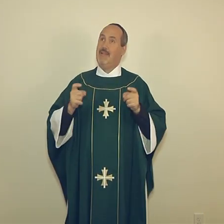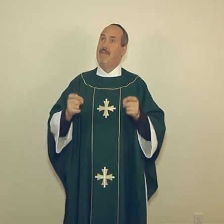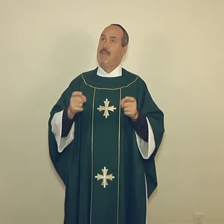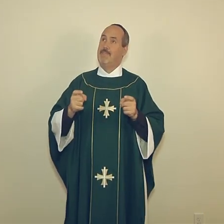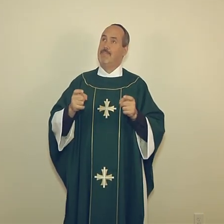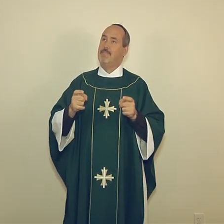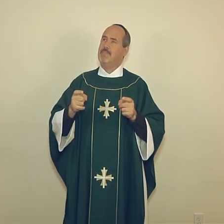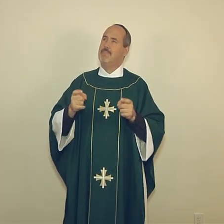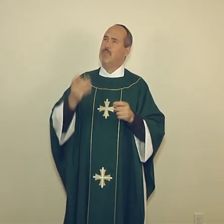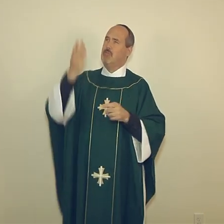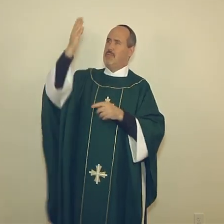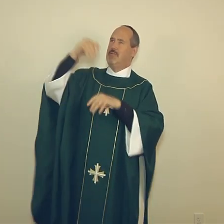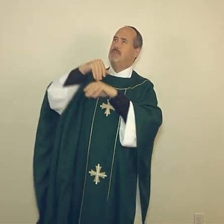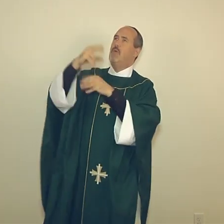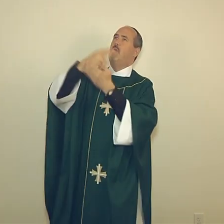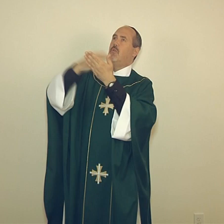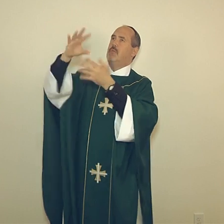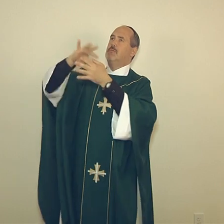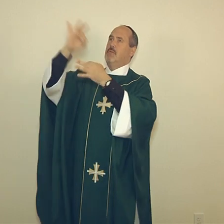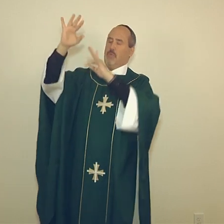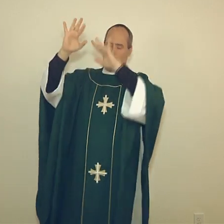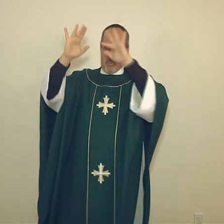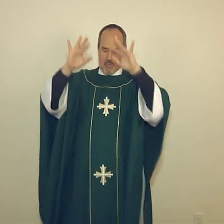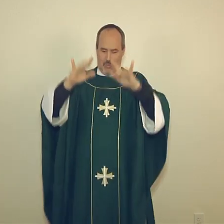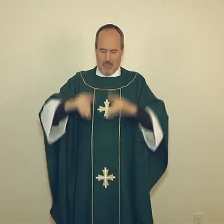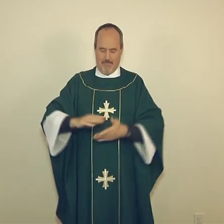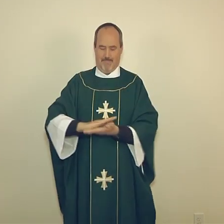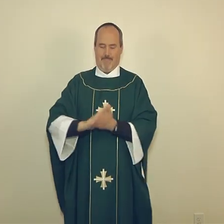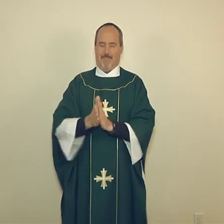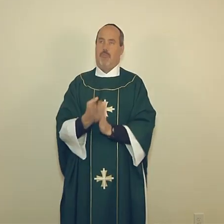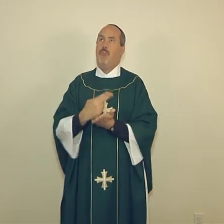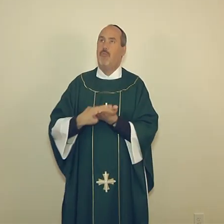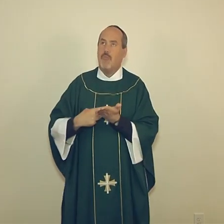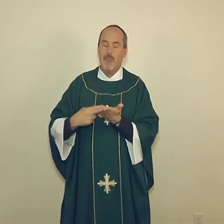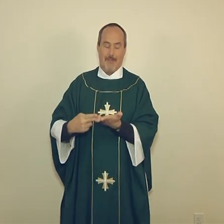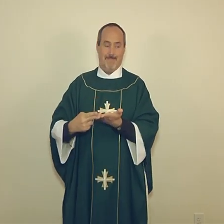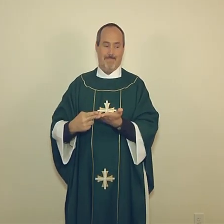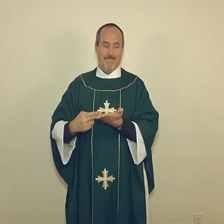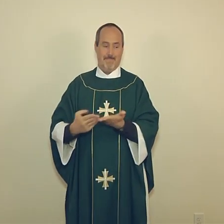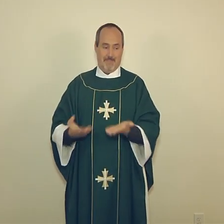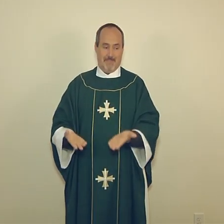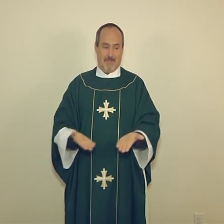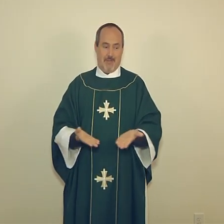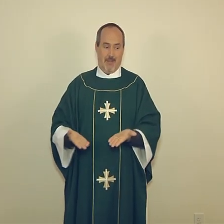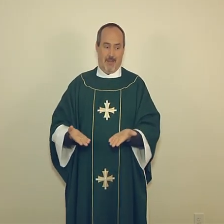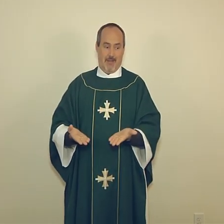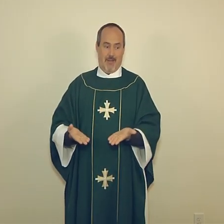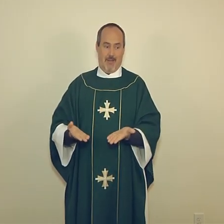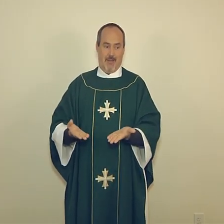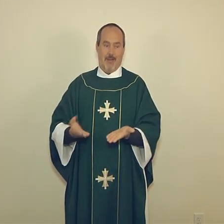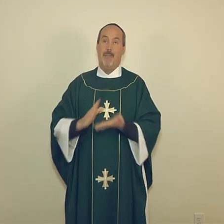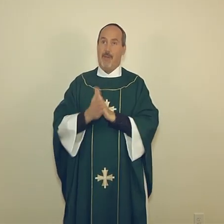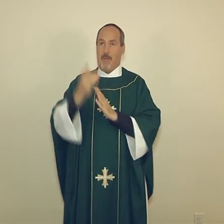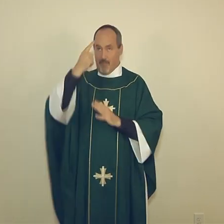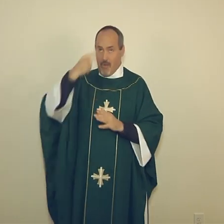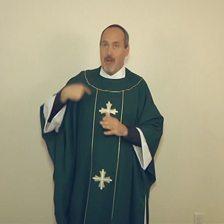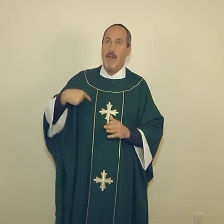pray, by sending down your spirit upon them like the dewfall, so that they may become for us